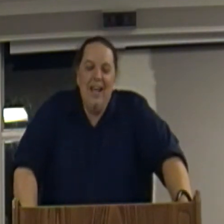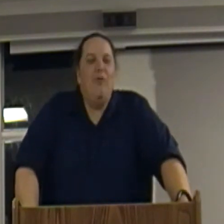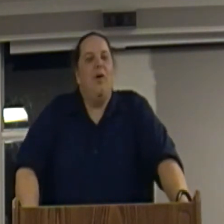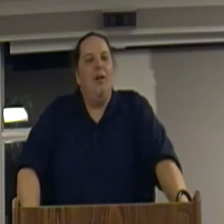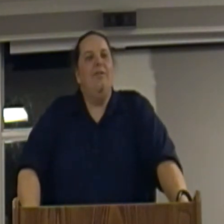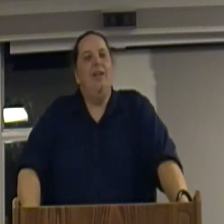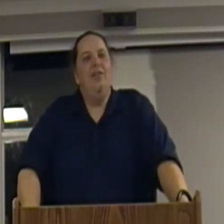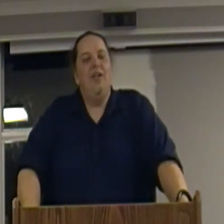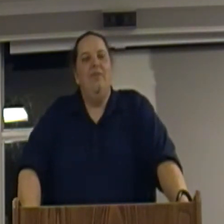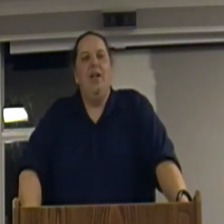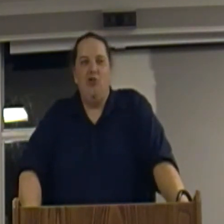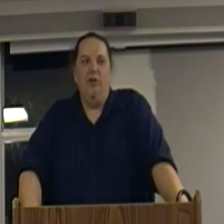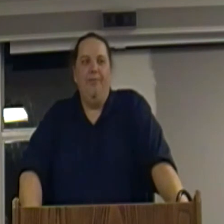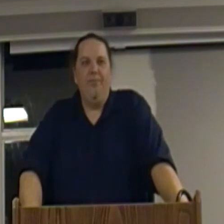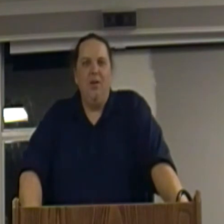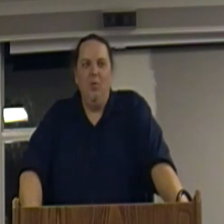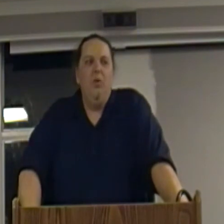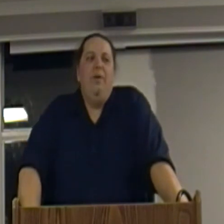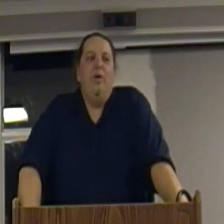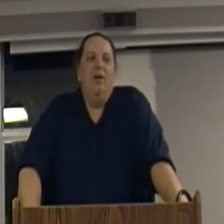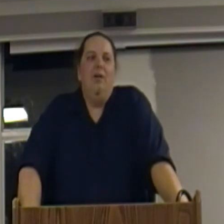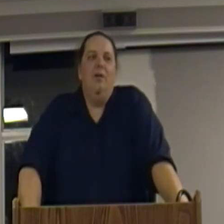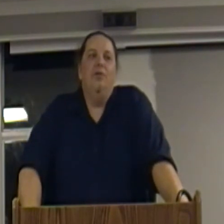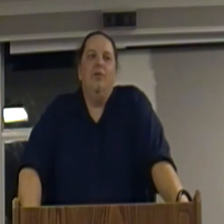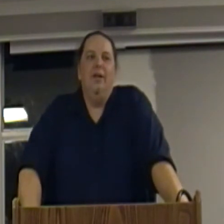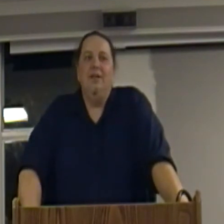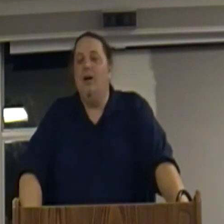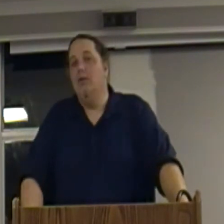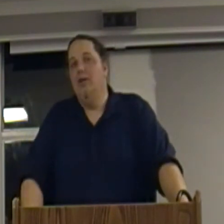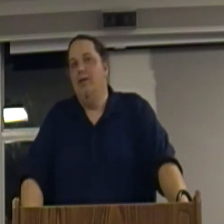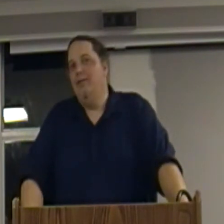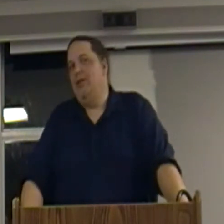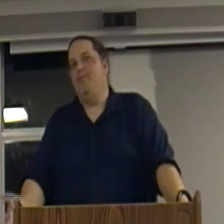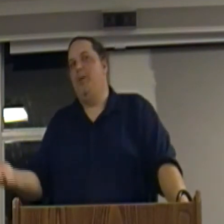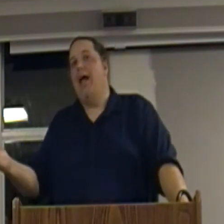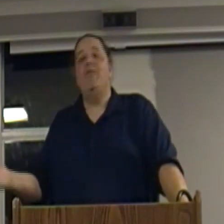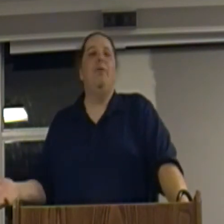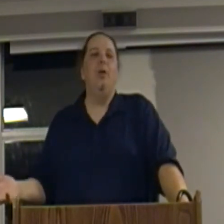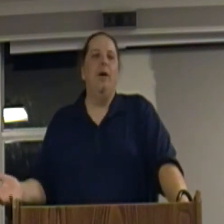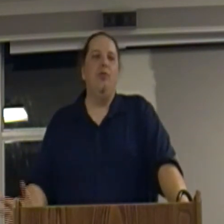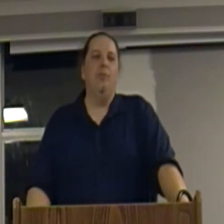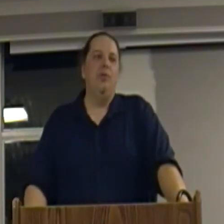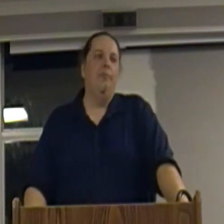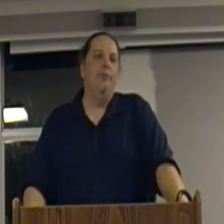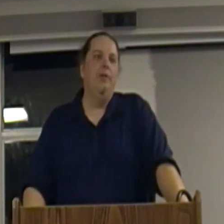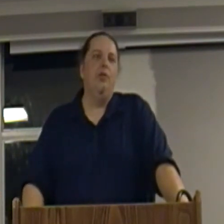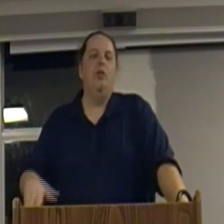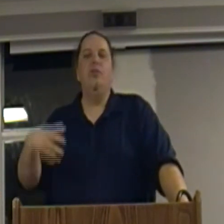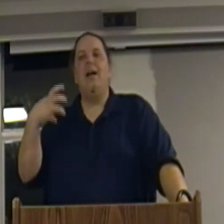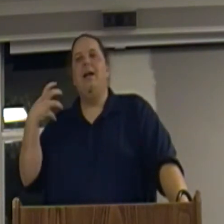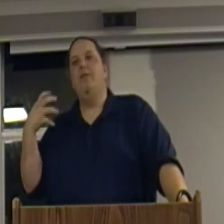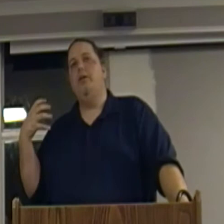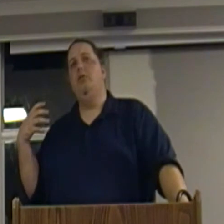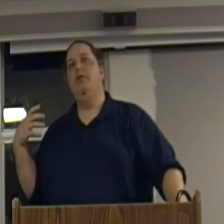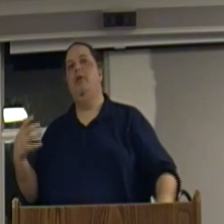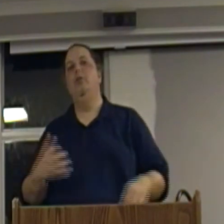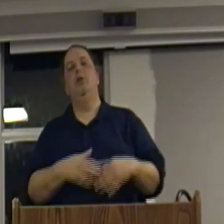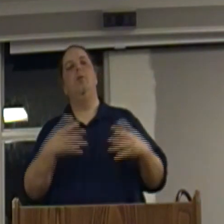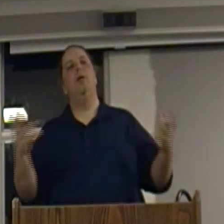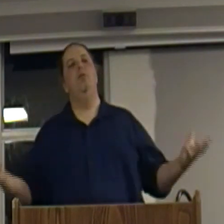If we were all living in a state of nature, would we be wearing clothes? Like, no. But everybody wears them. So there's a kind of a, you know, you look around,